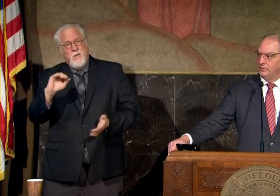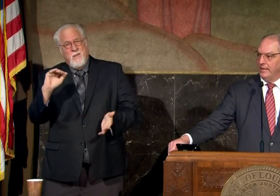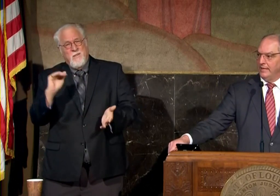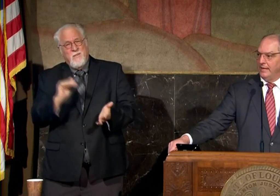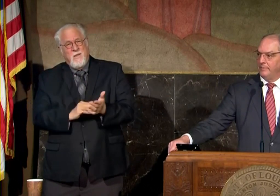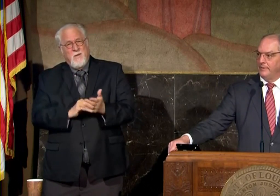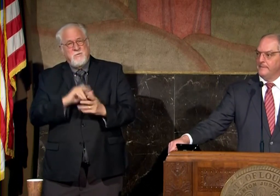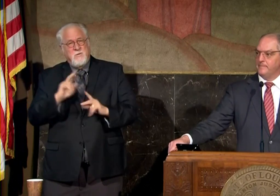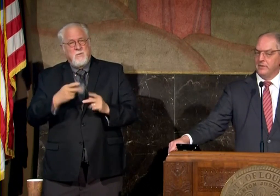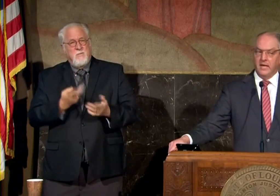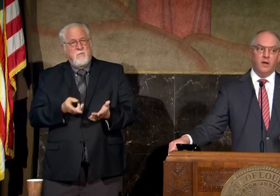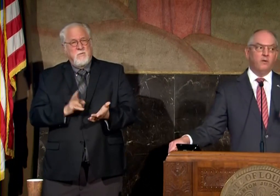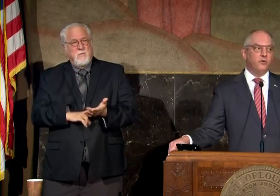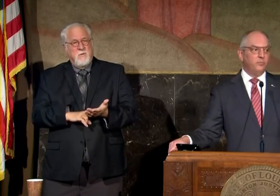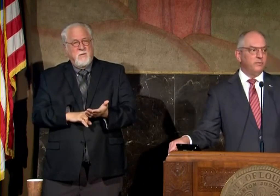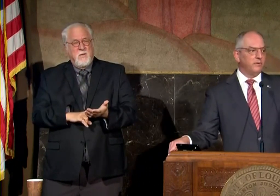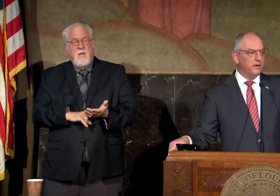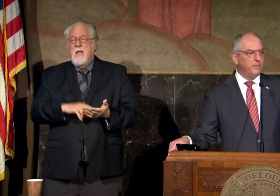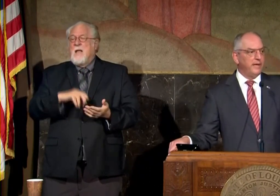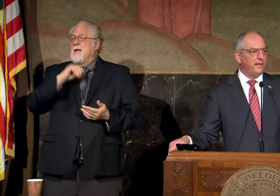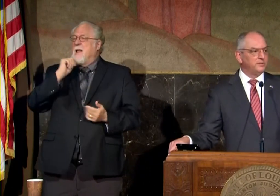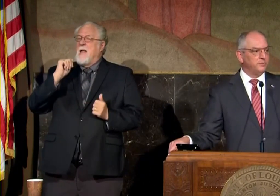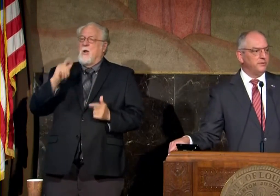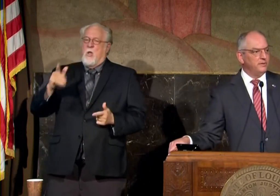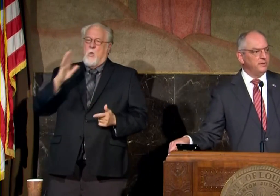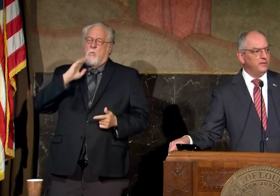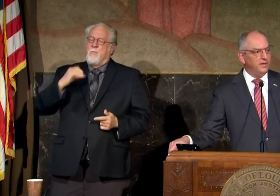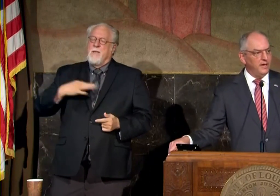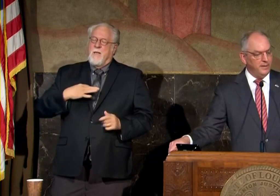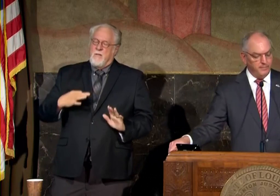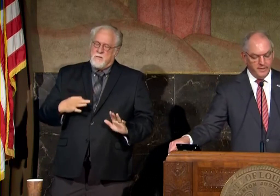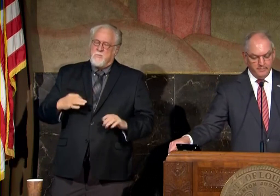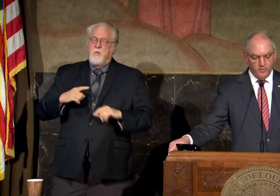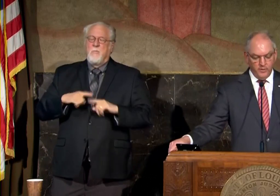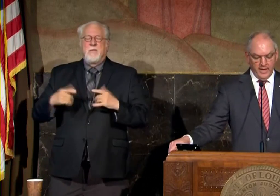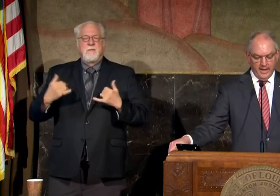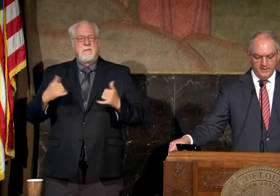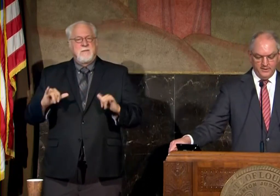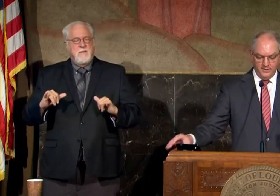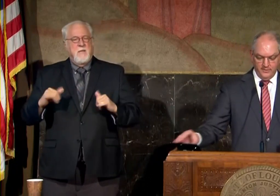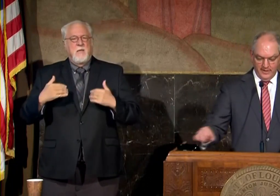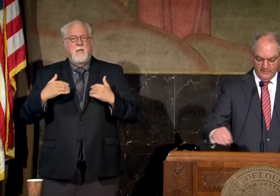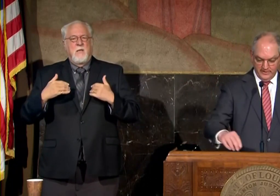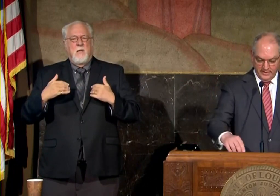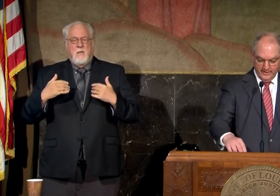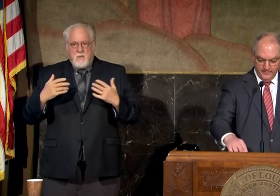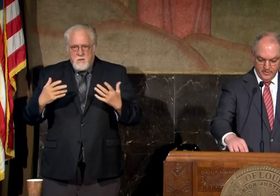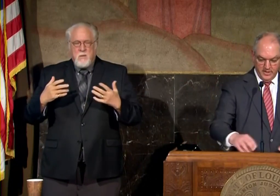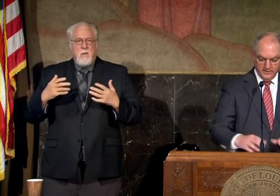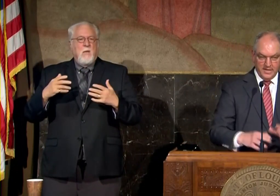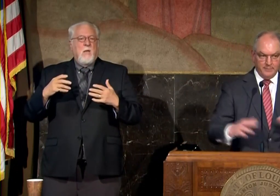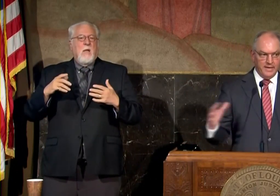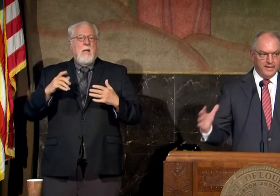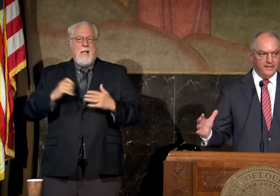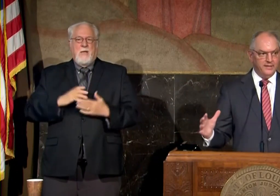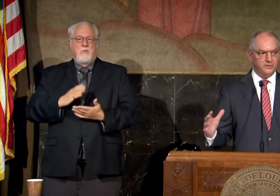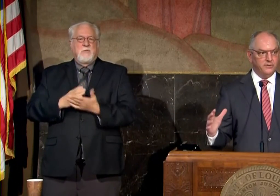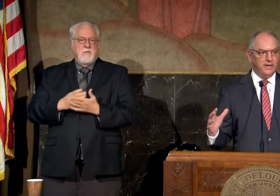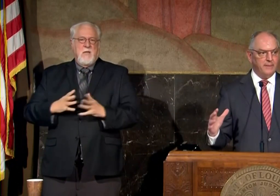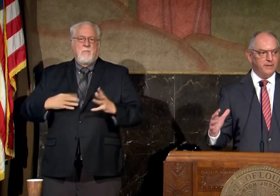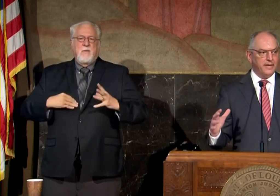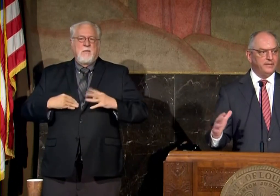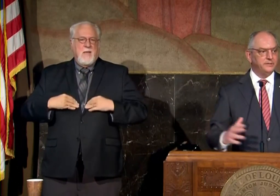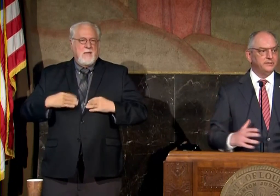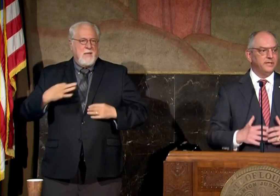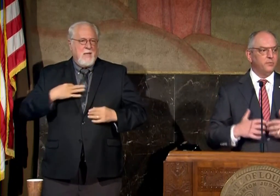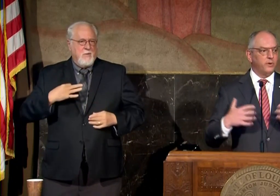who signed up not all of whom are going to be eligible um but but we had to obviously uh stop taking additional